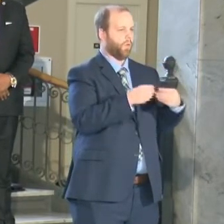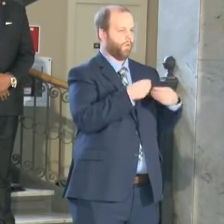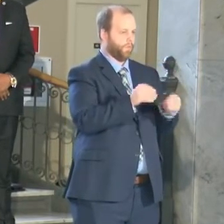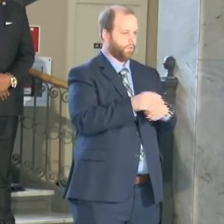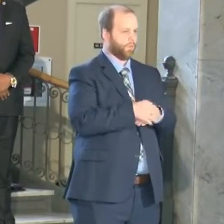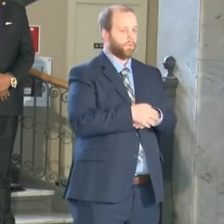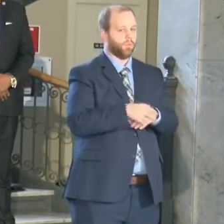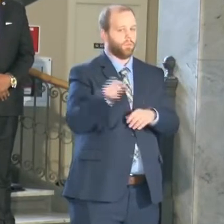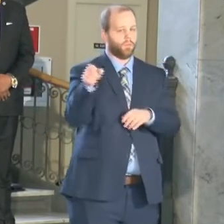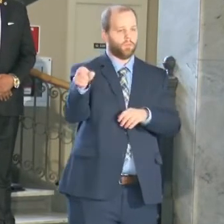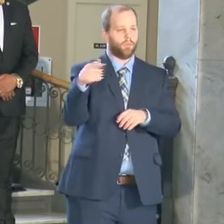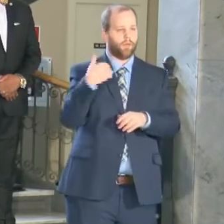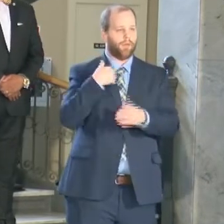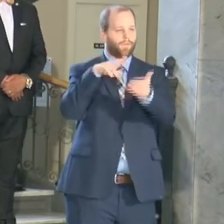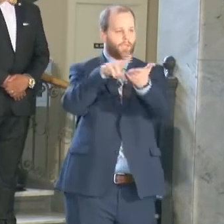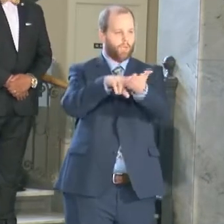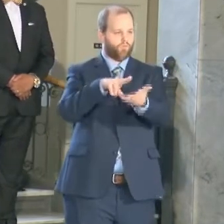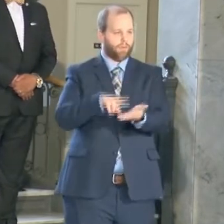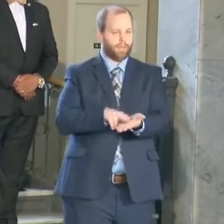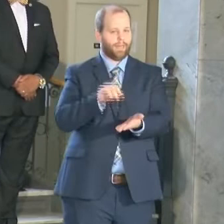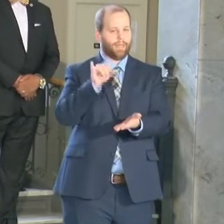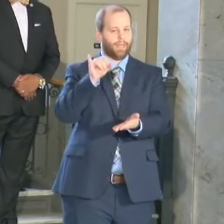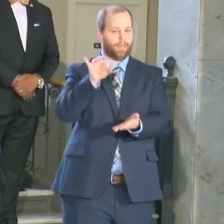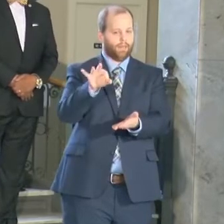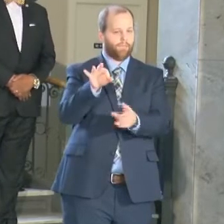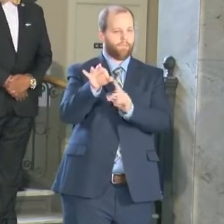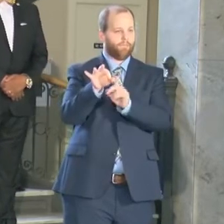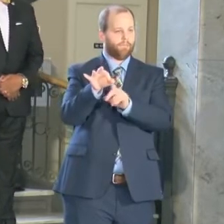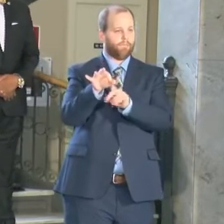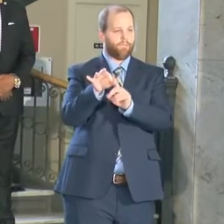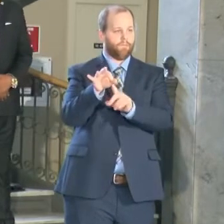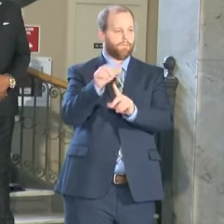uh their responsibility within the contract we can cease those contracts